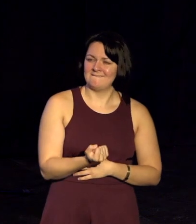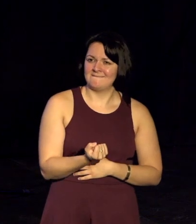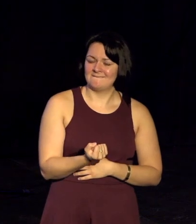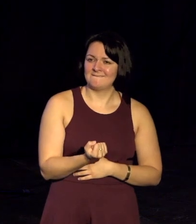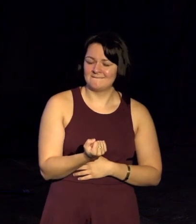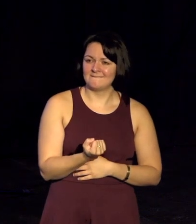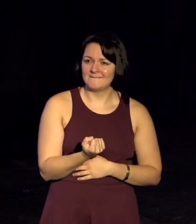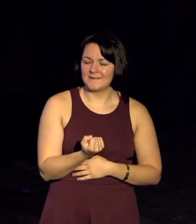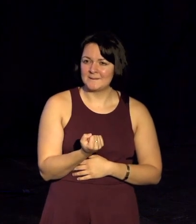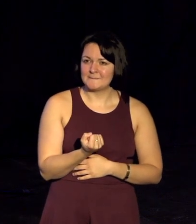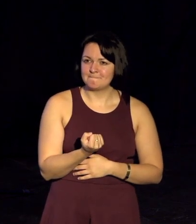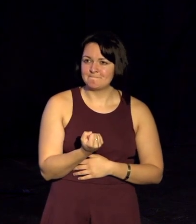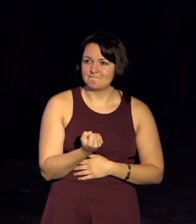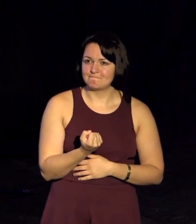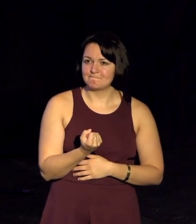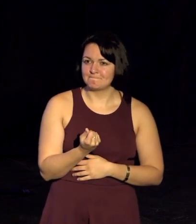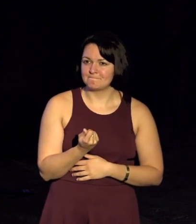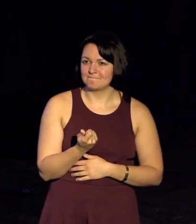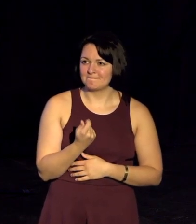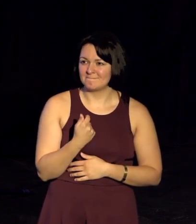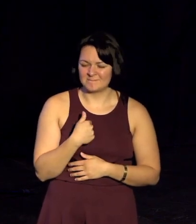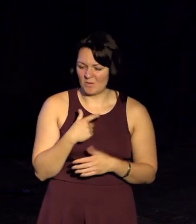say that again. Not despite the disability.